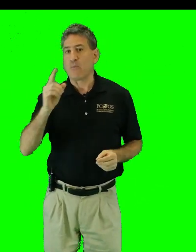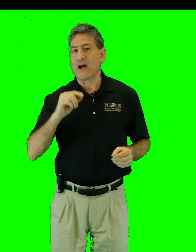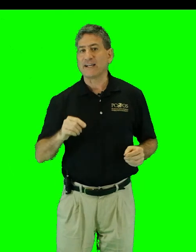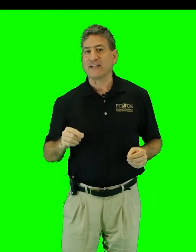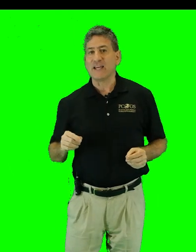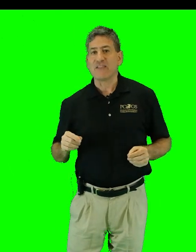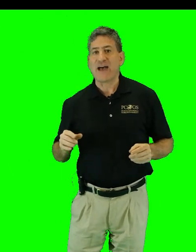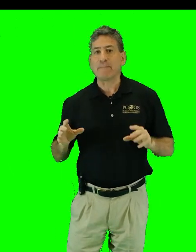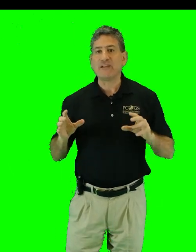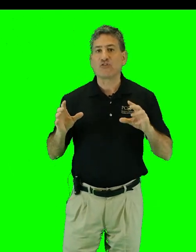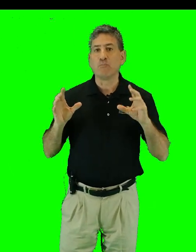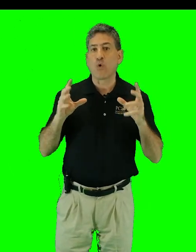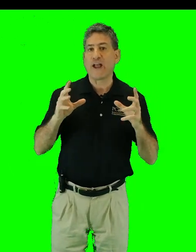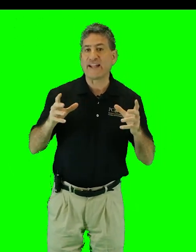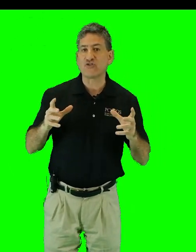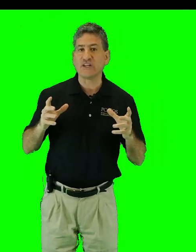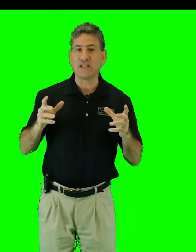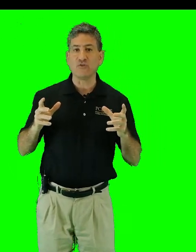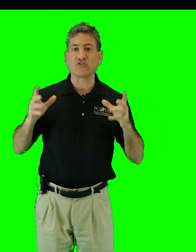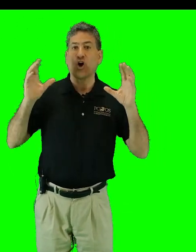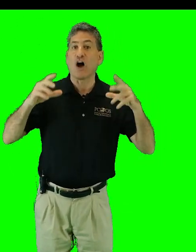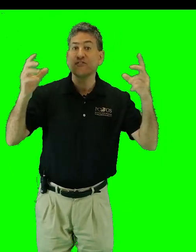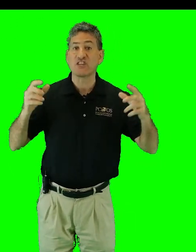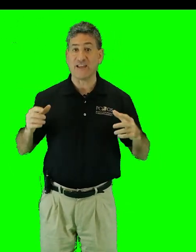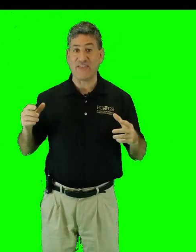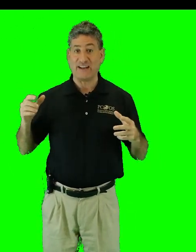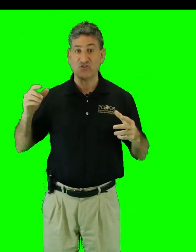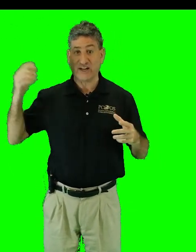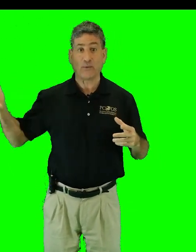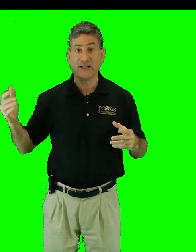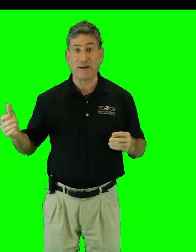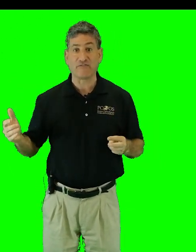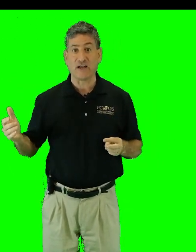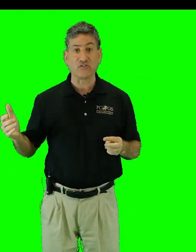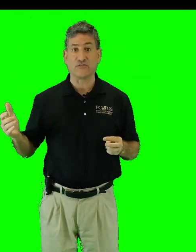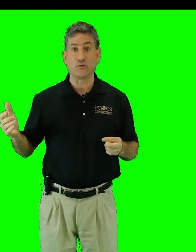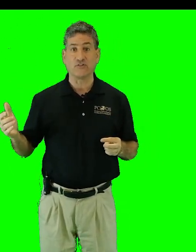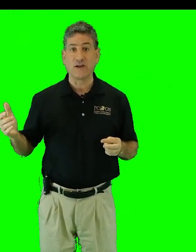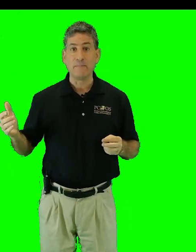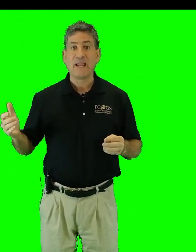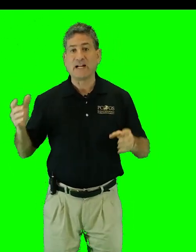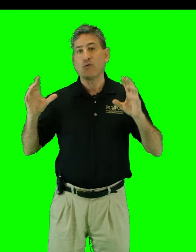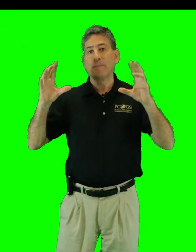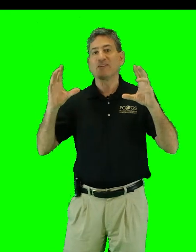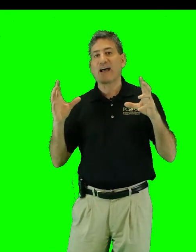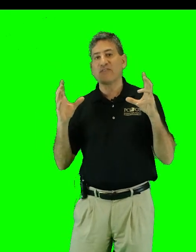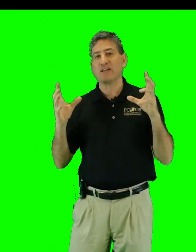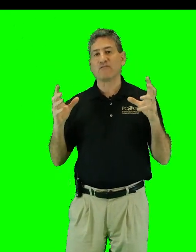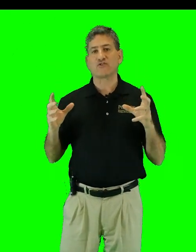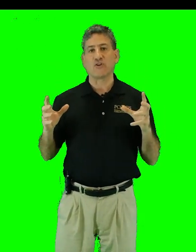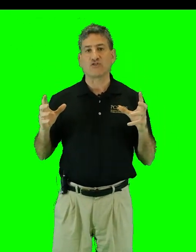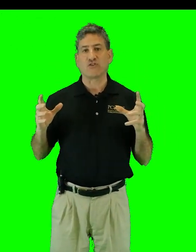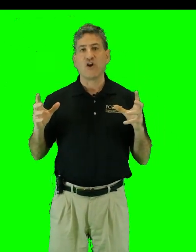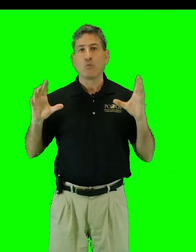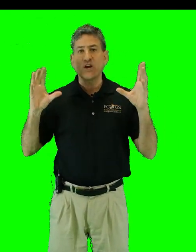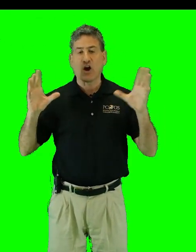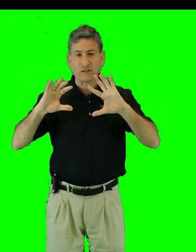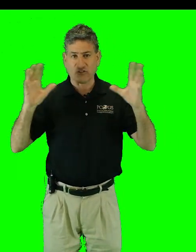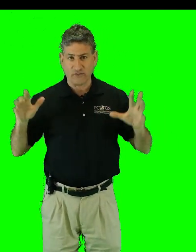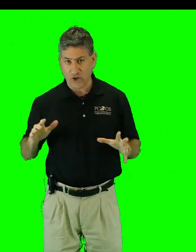ironically that means more energy to use to offset that generated by fossil fuels. And if we build out the infrastructure regardless of the